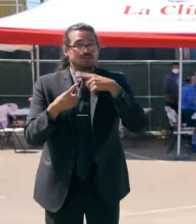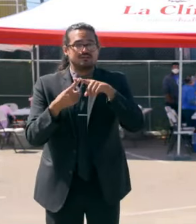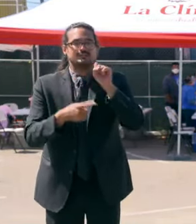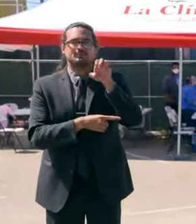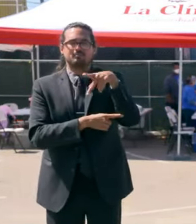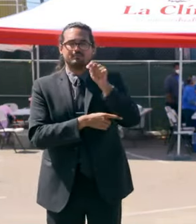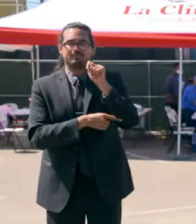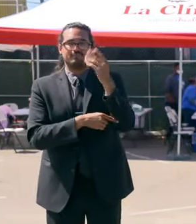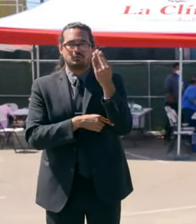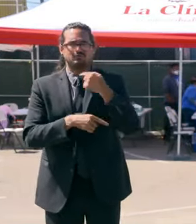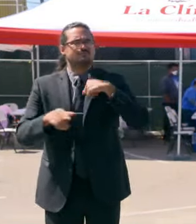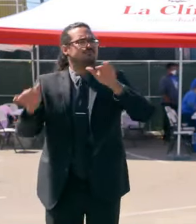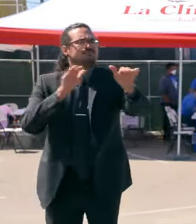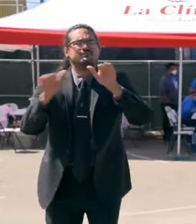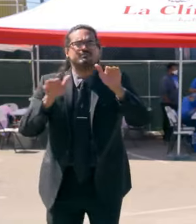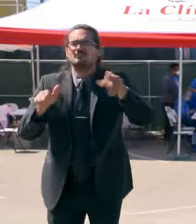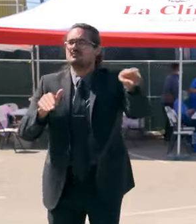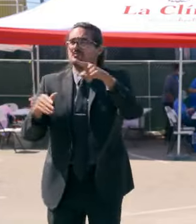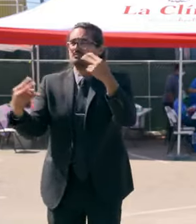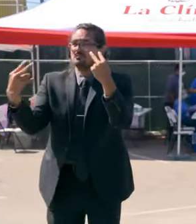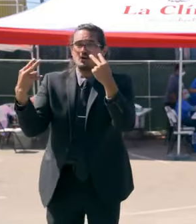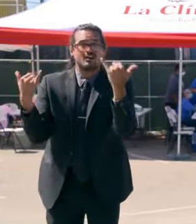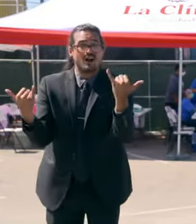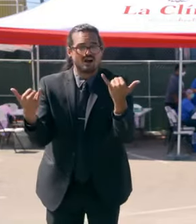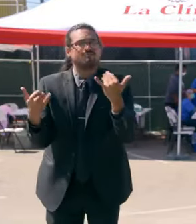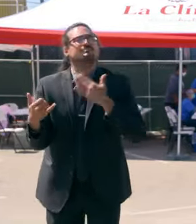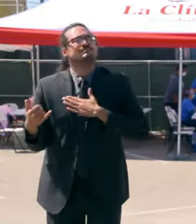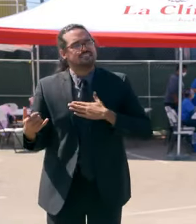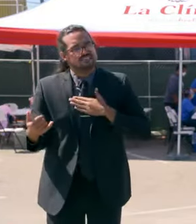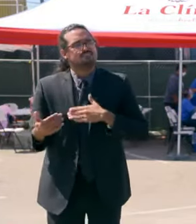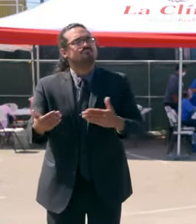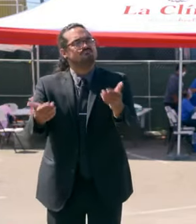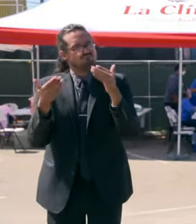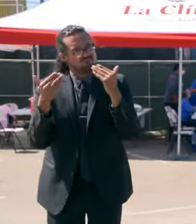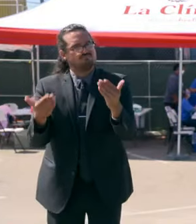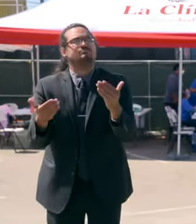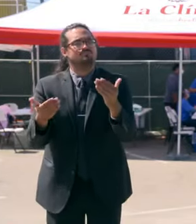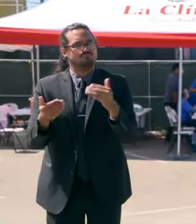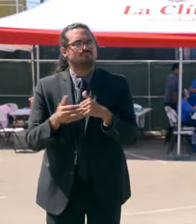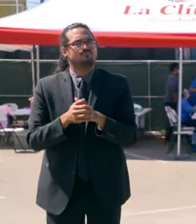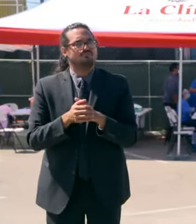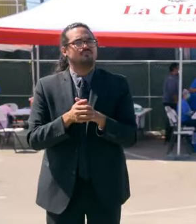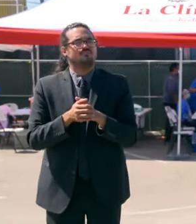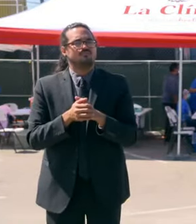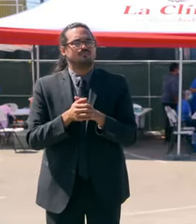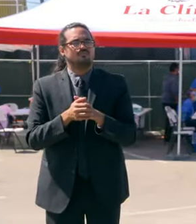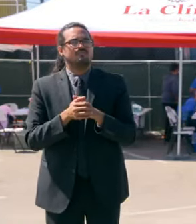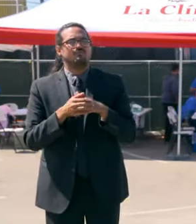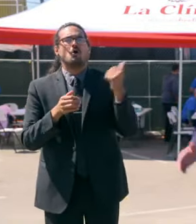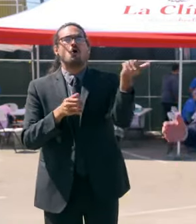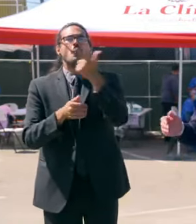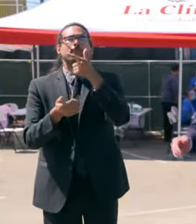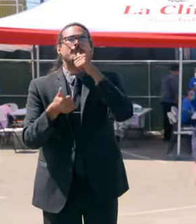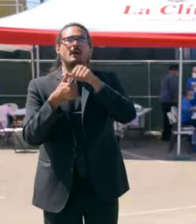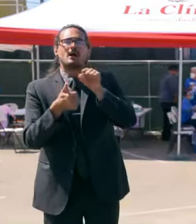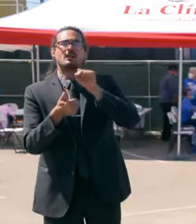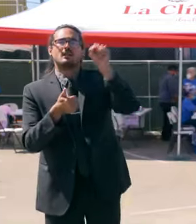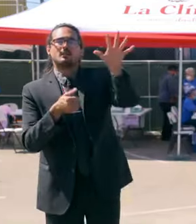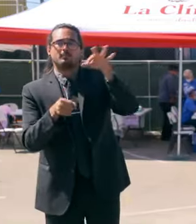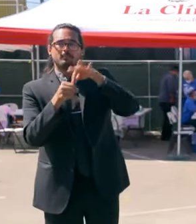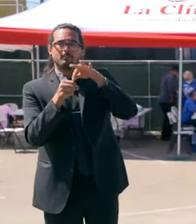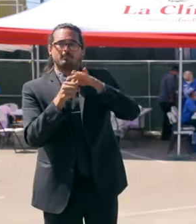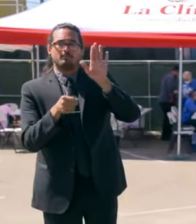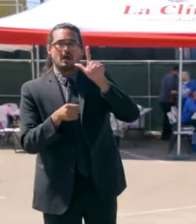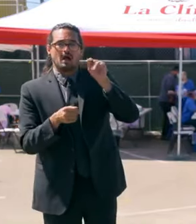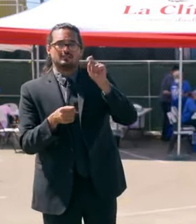watching, take advantage of the fact it's an all-mail-in ballot. That ballot is landing on your desk. Simple request. Vote